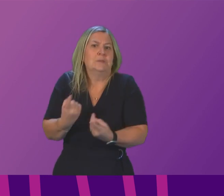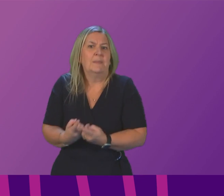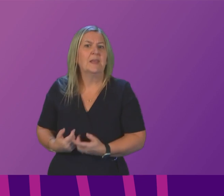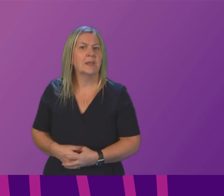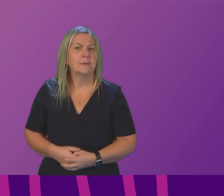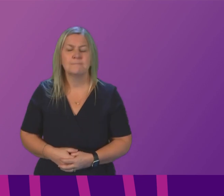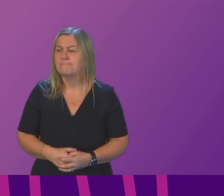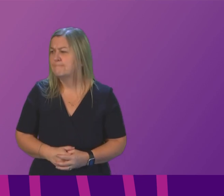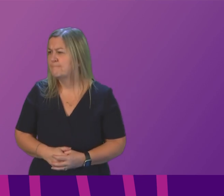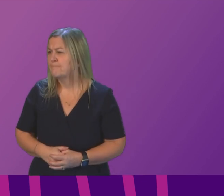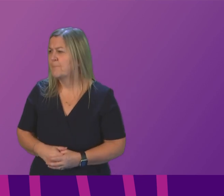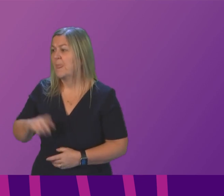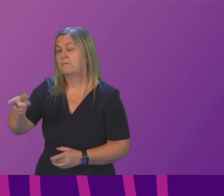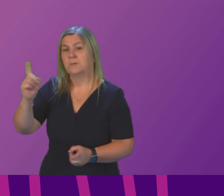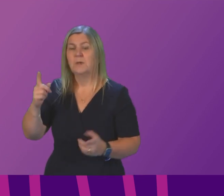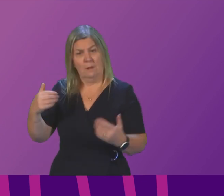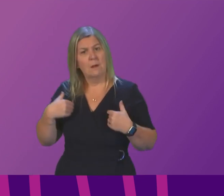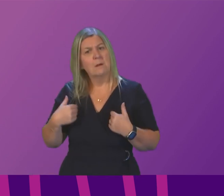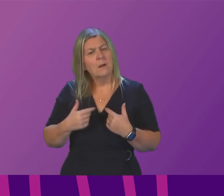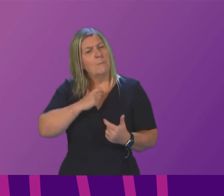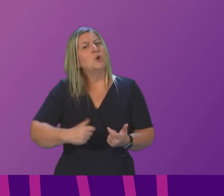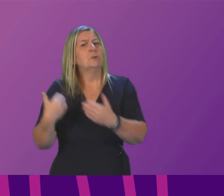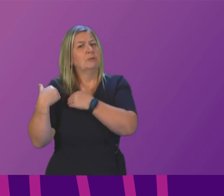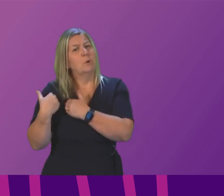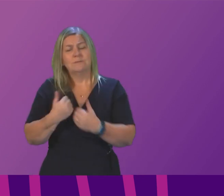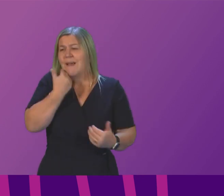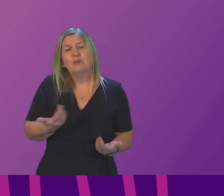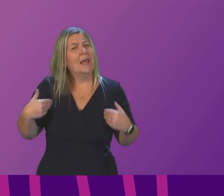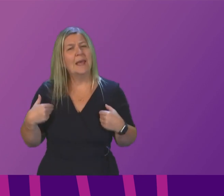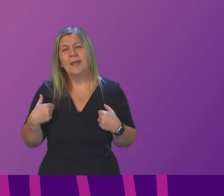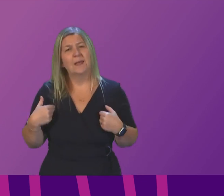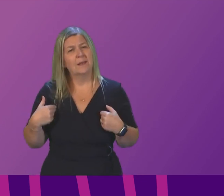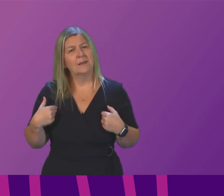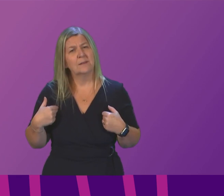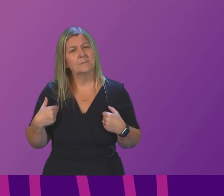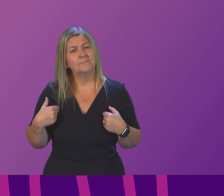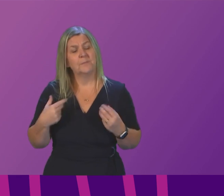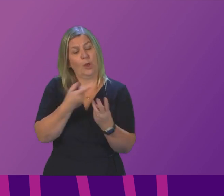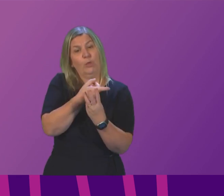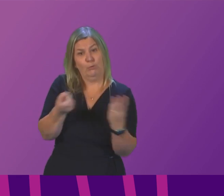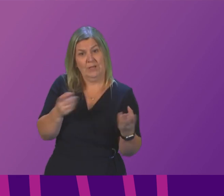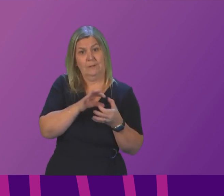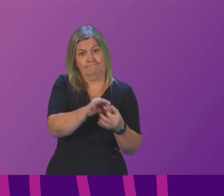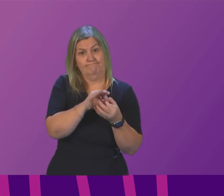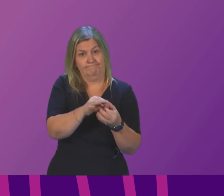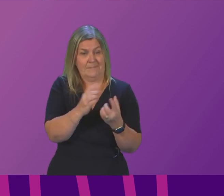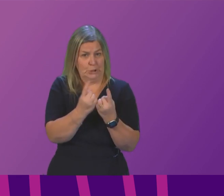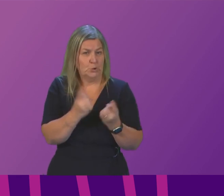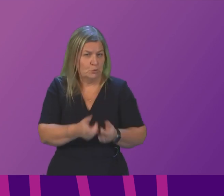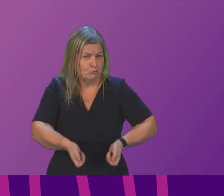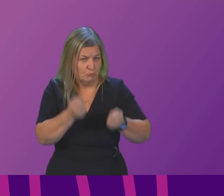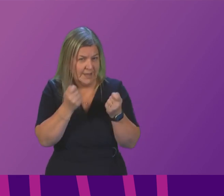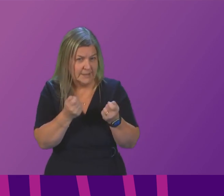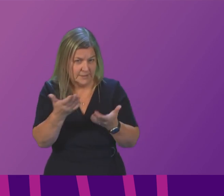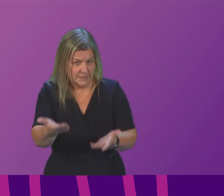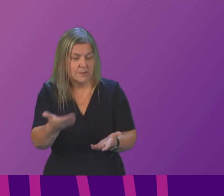responsibility for everything this government is responsible for every single day there were three related issues raised in Anna Sarwar's question and I